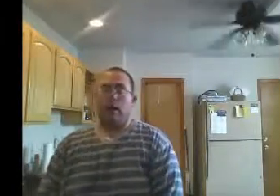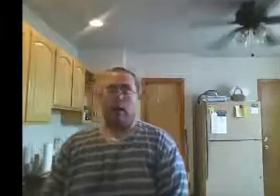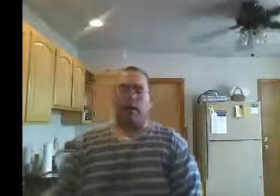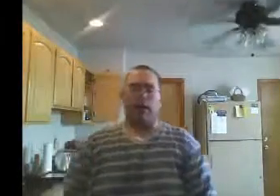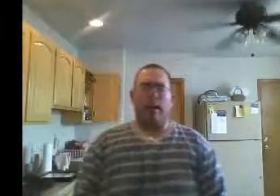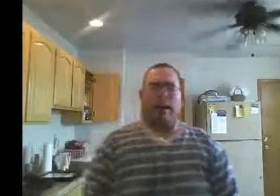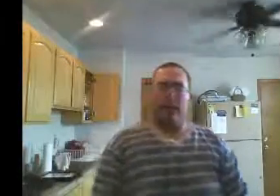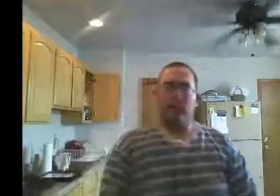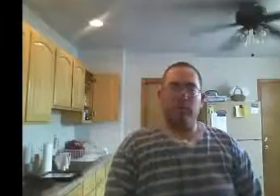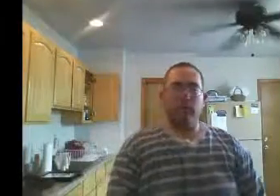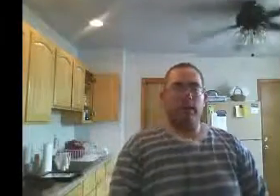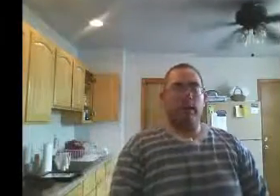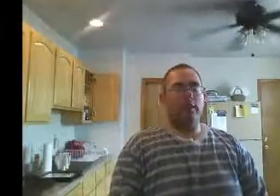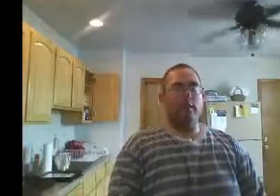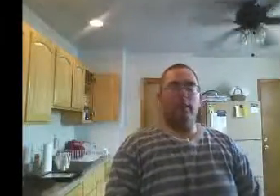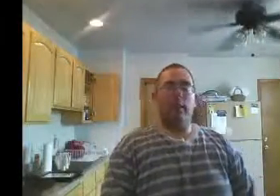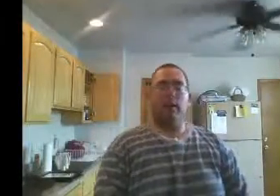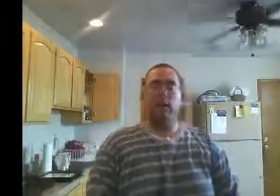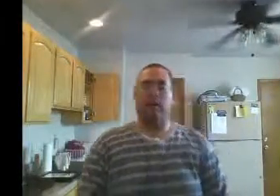And Joey Naishin McKenna,